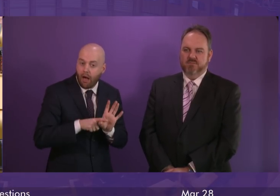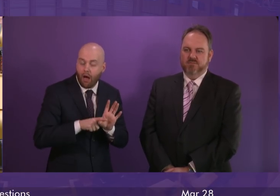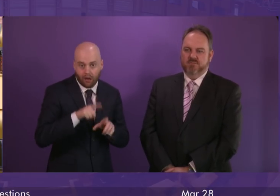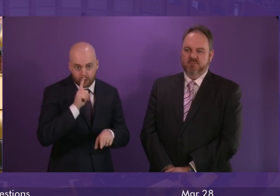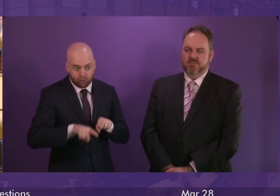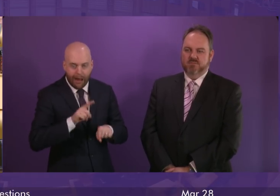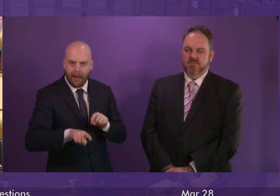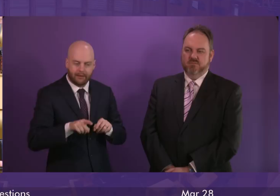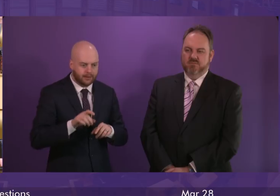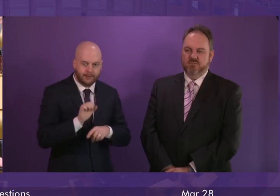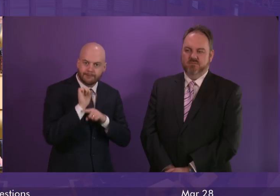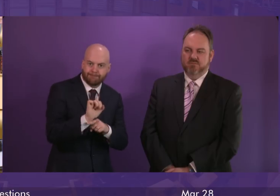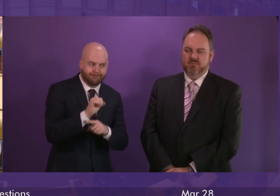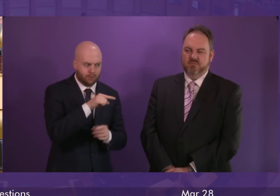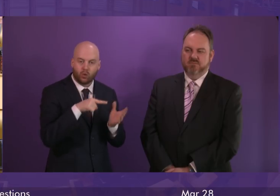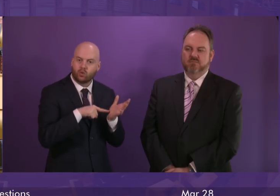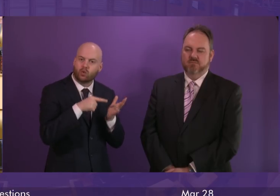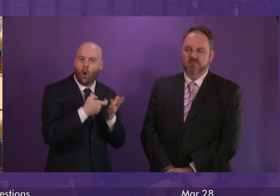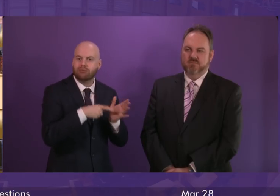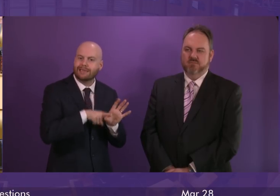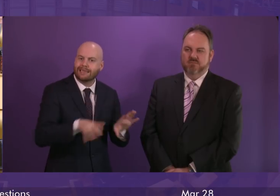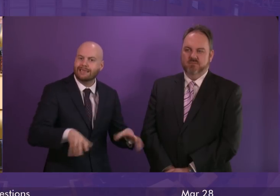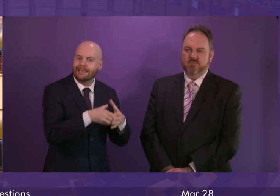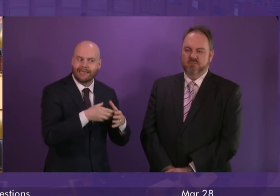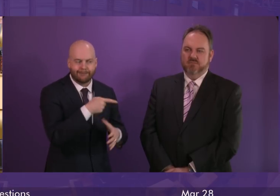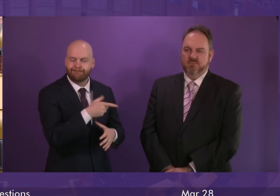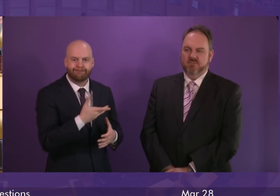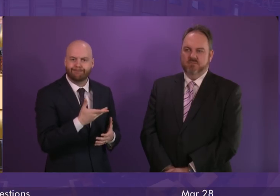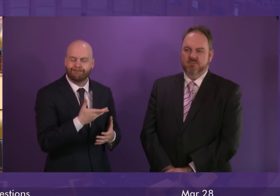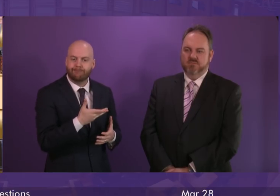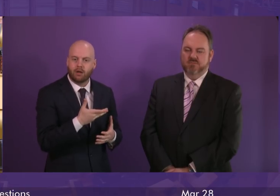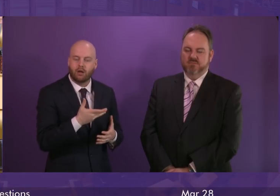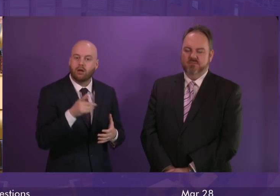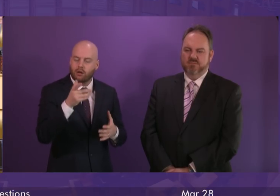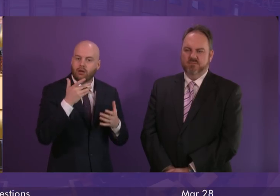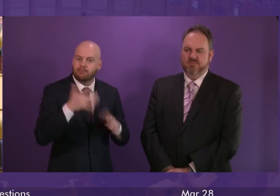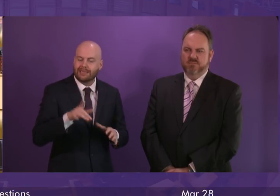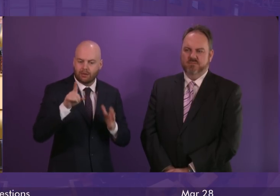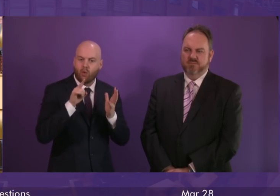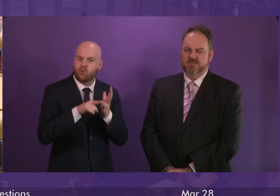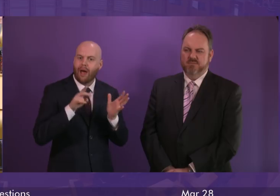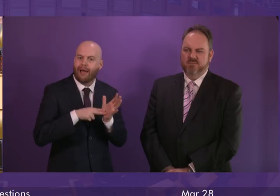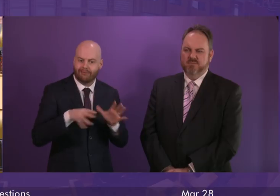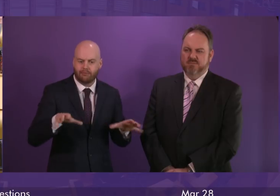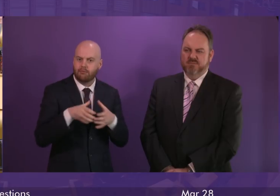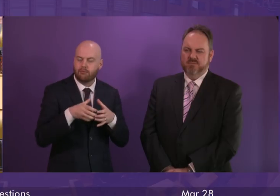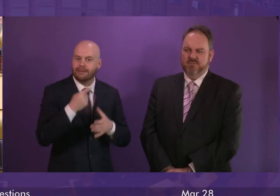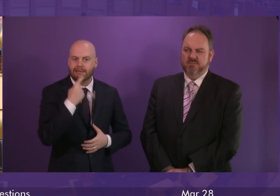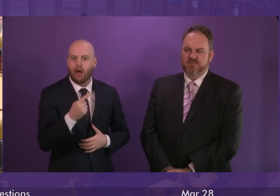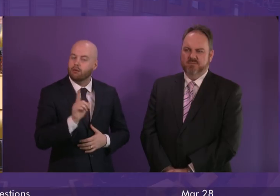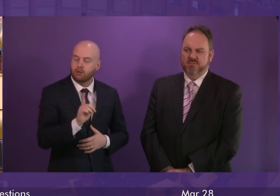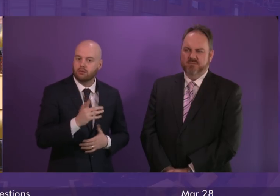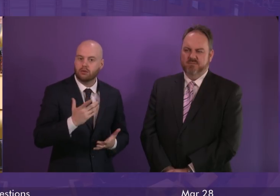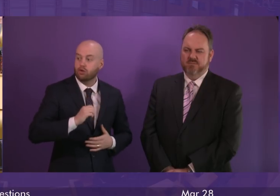of Tory policy. We heard what the UN Rapporteur in poverty had to say when he said the Scottish